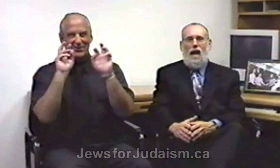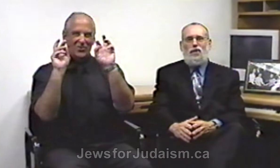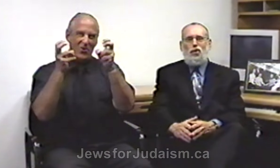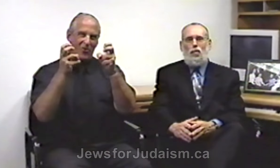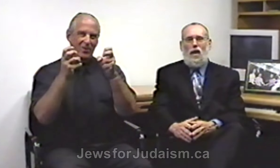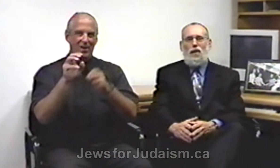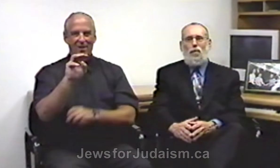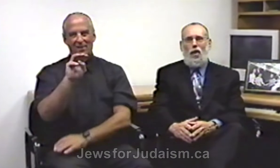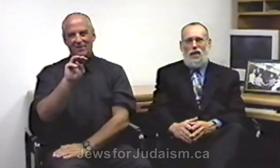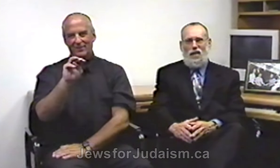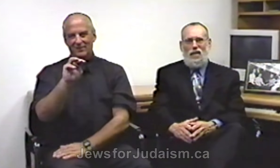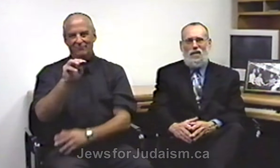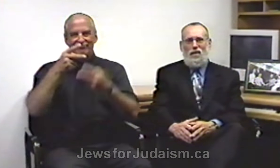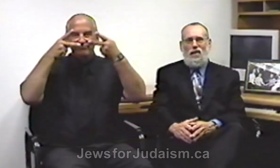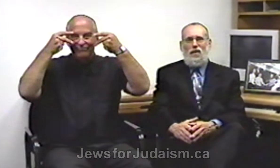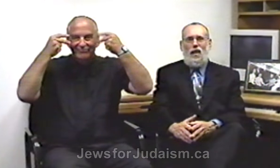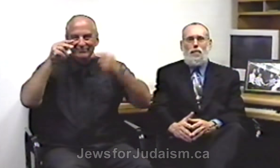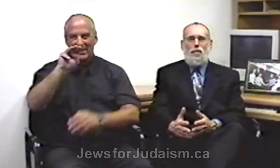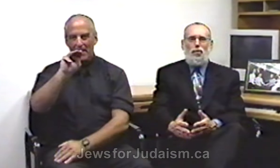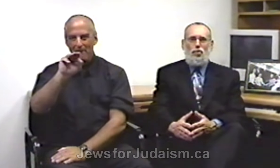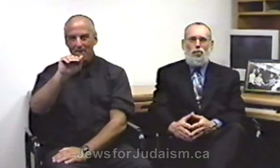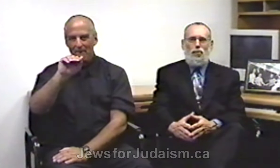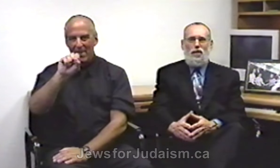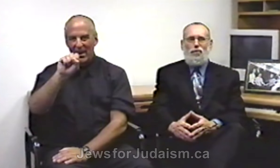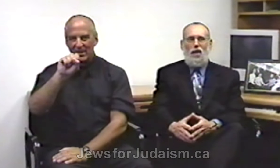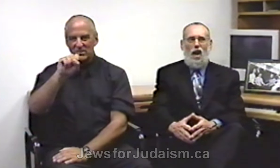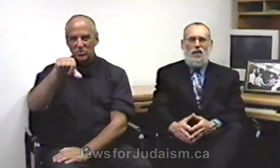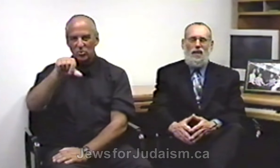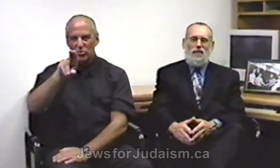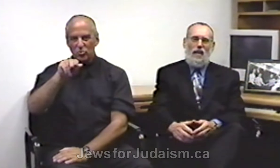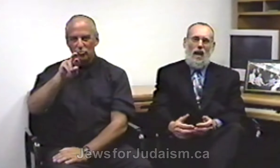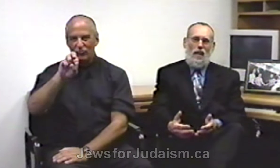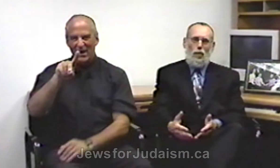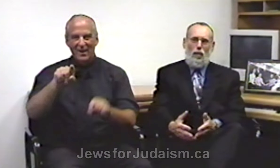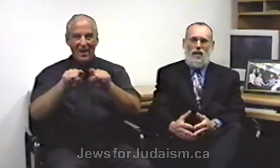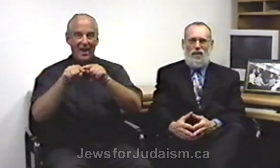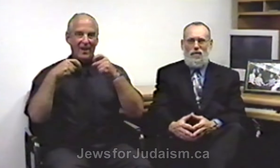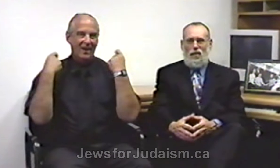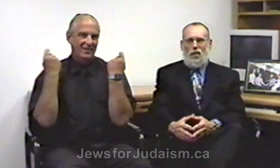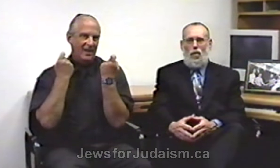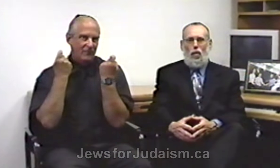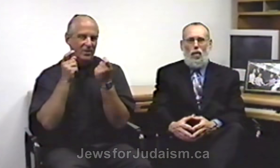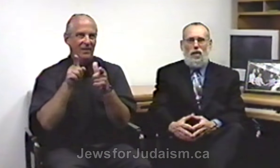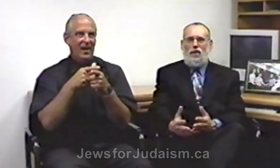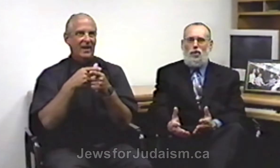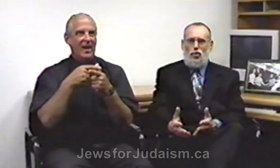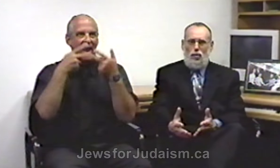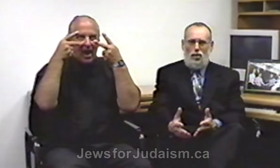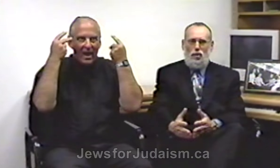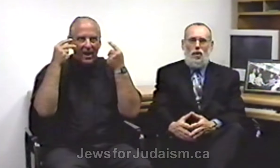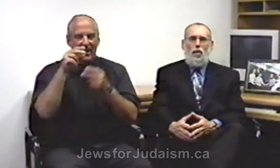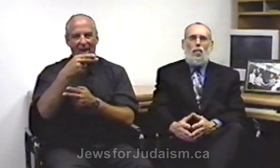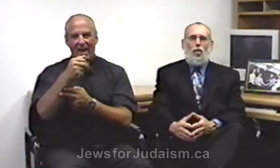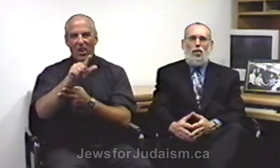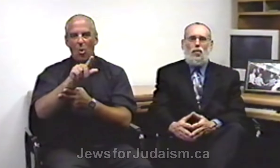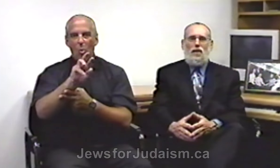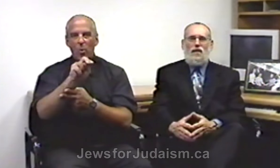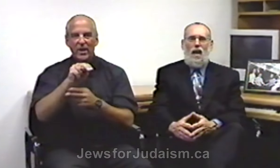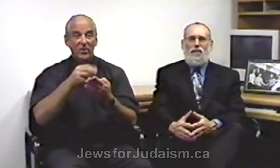masquerade party, like people do for different holidays, like Halloween. Or in the Jewish world, we have